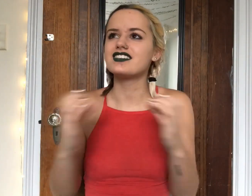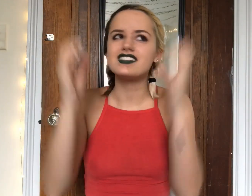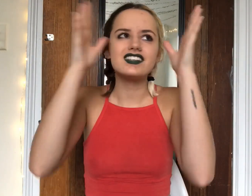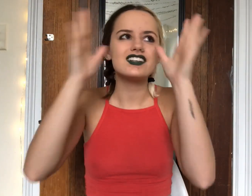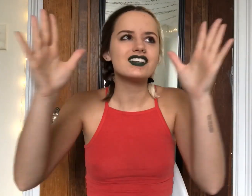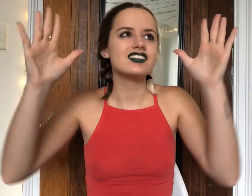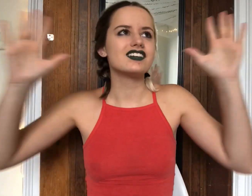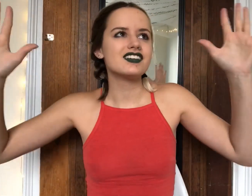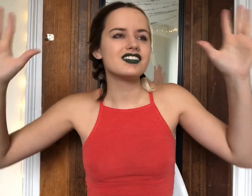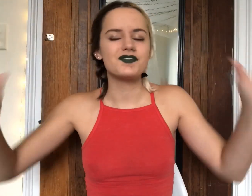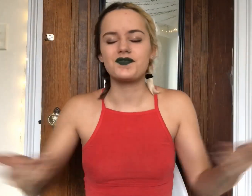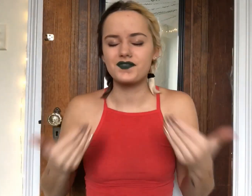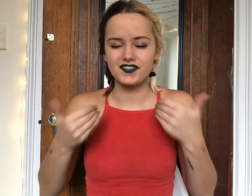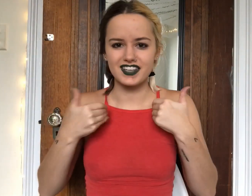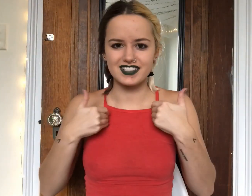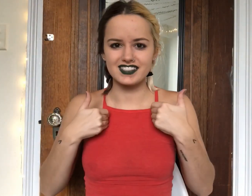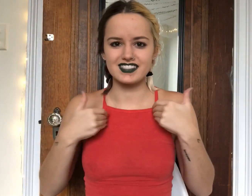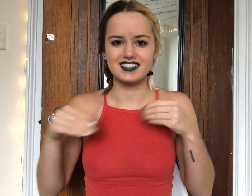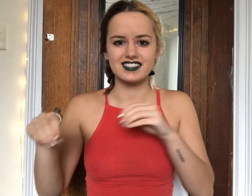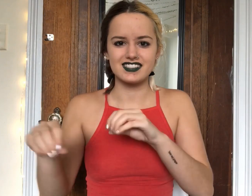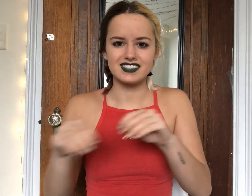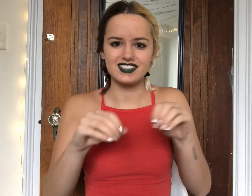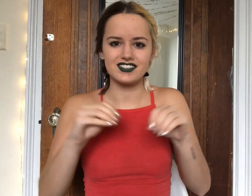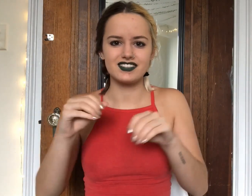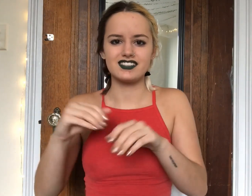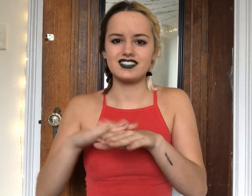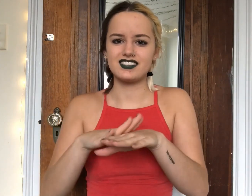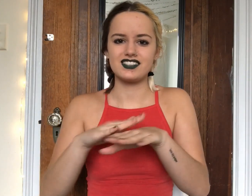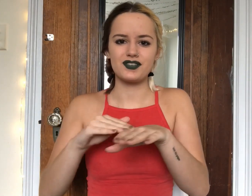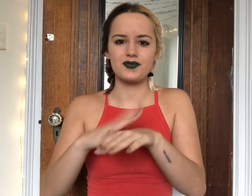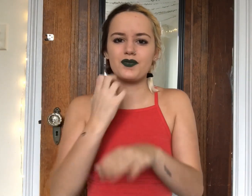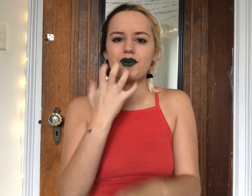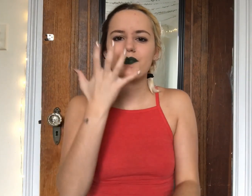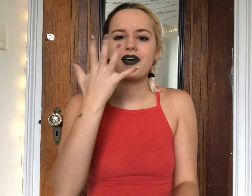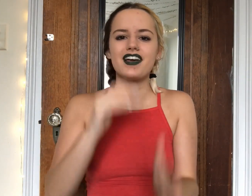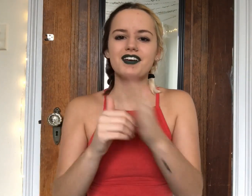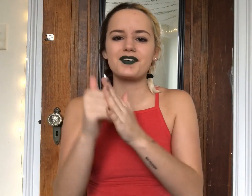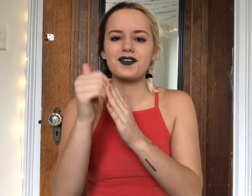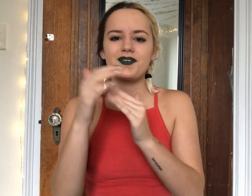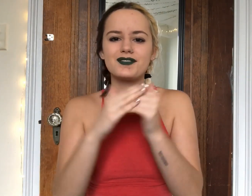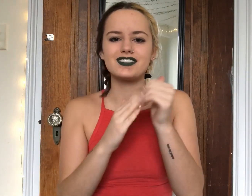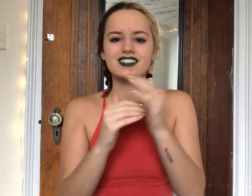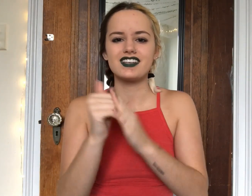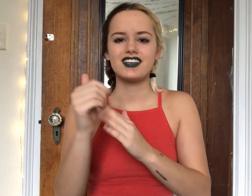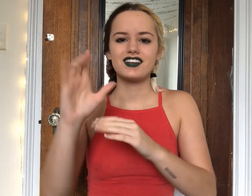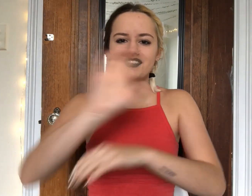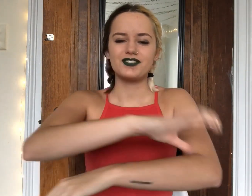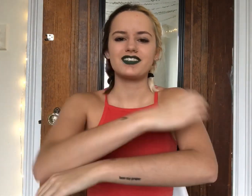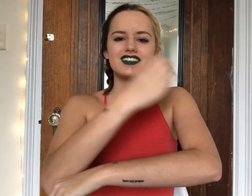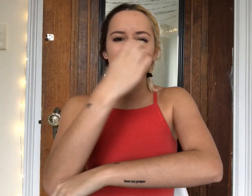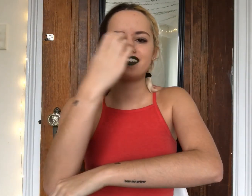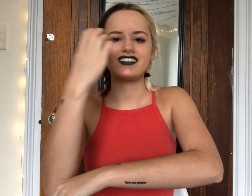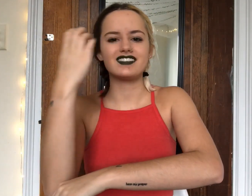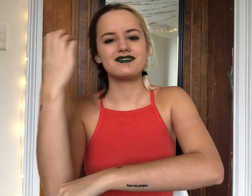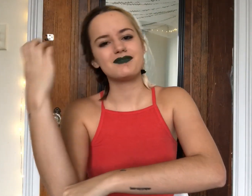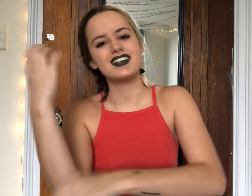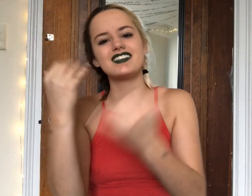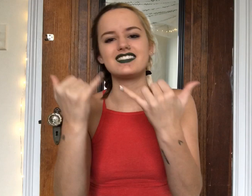Let's Have A Sandy Beach Warm And Cozy Christmas This